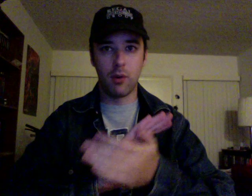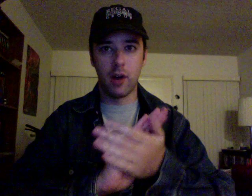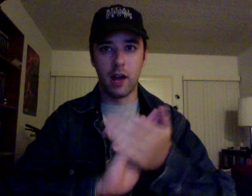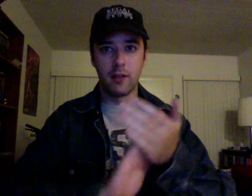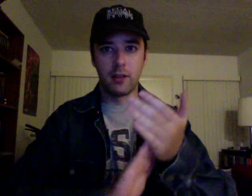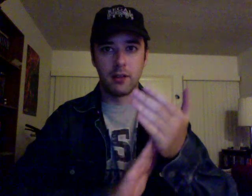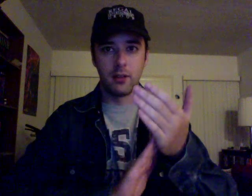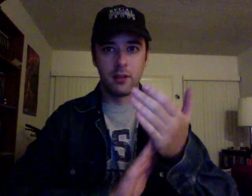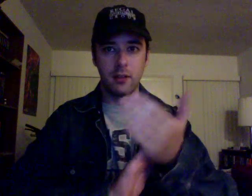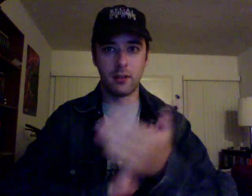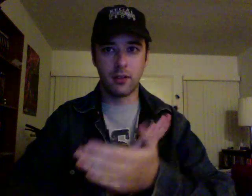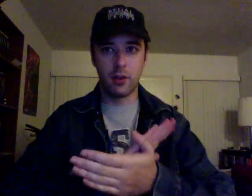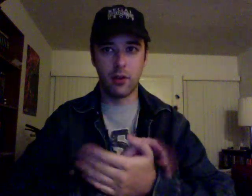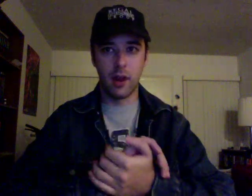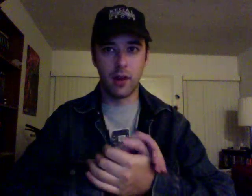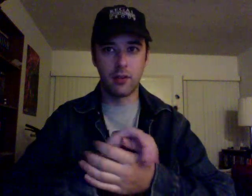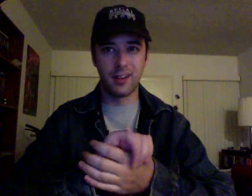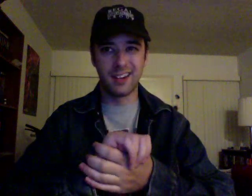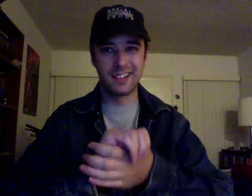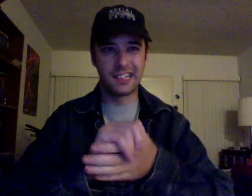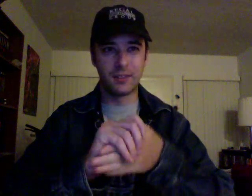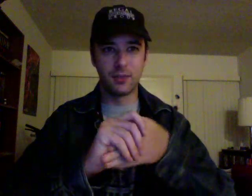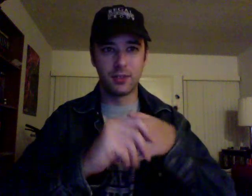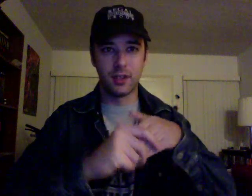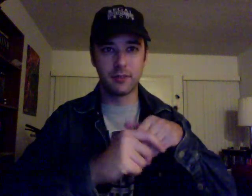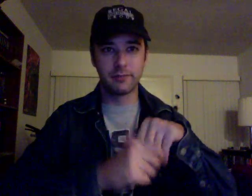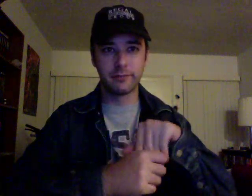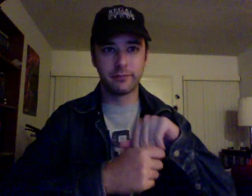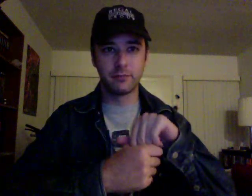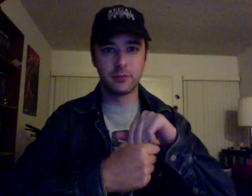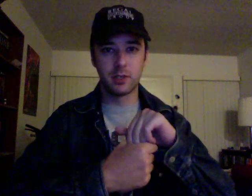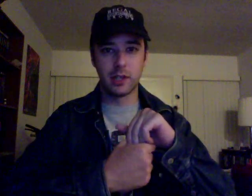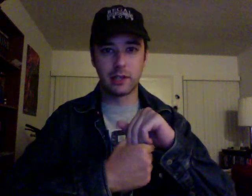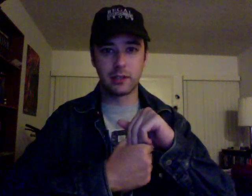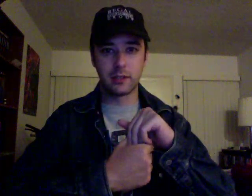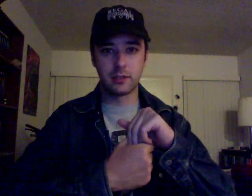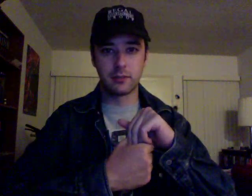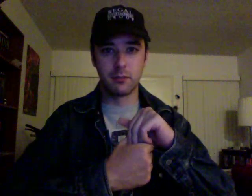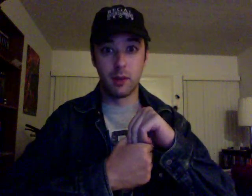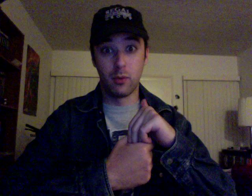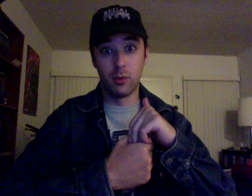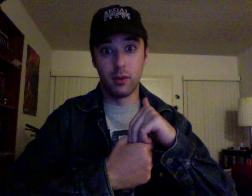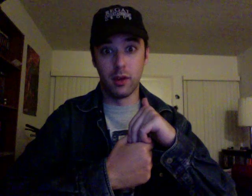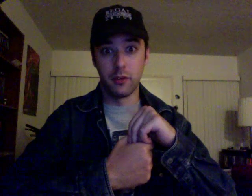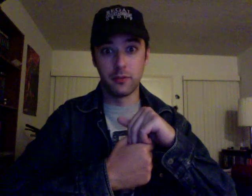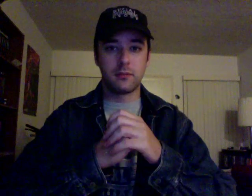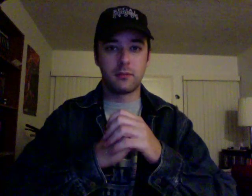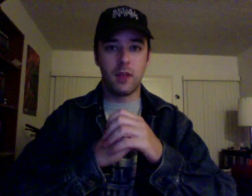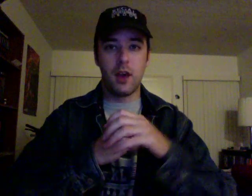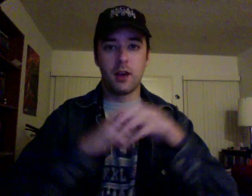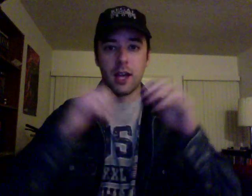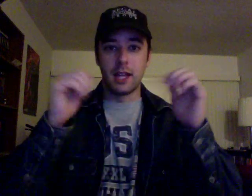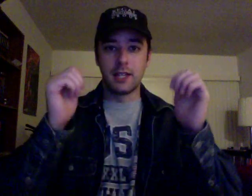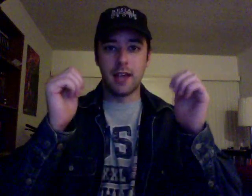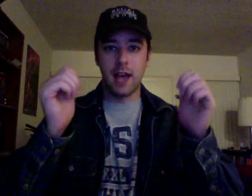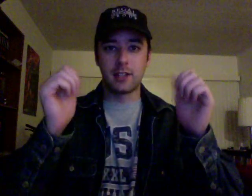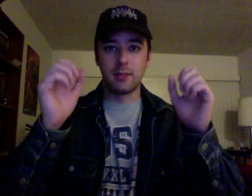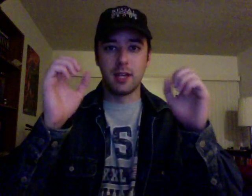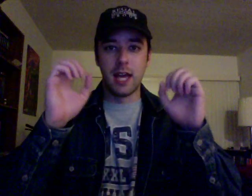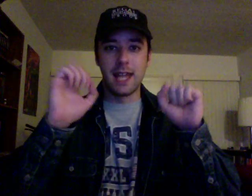out of it this go-around that I didn't get the first time. So I guess it's memorable enough. Okay, this has to be the